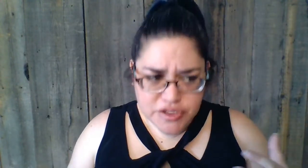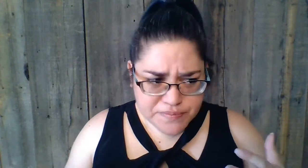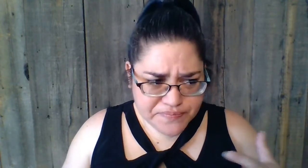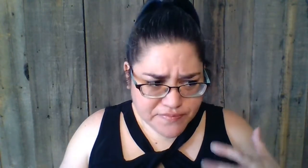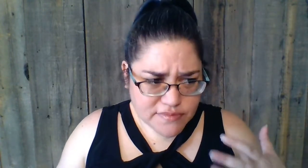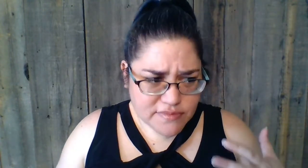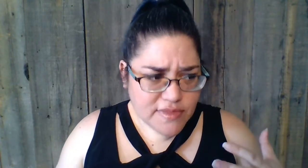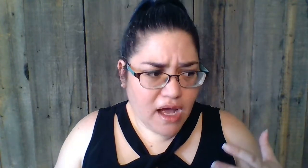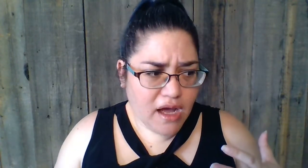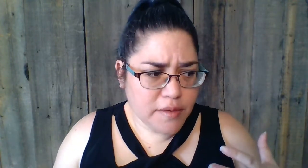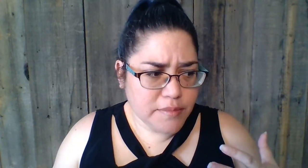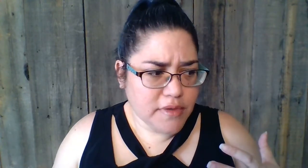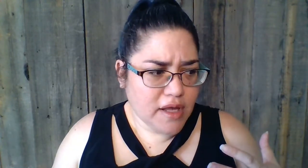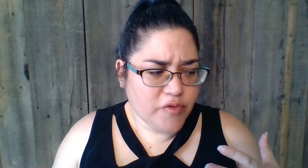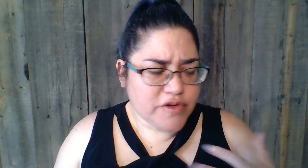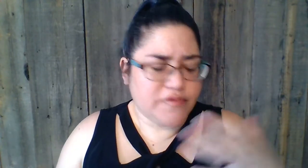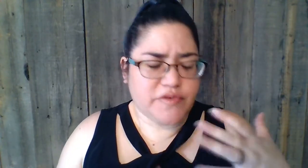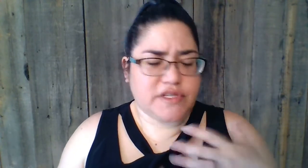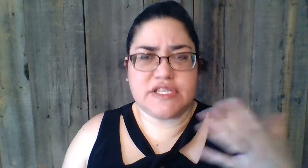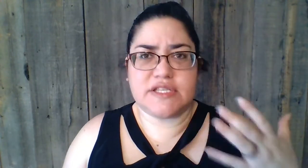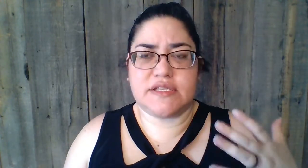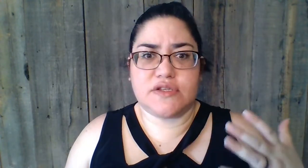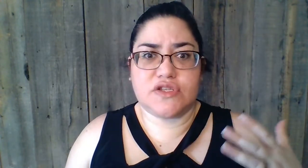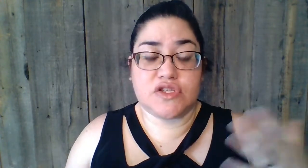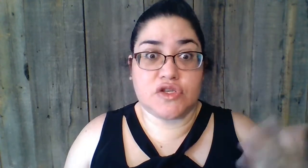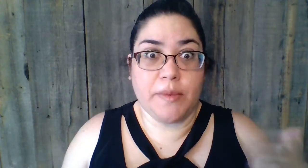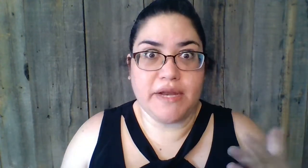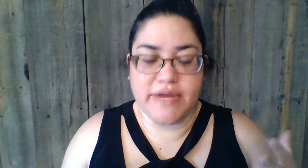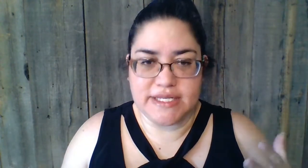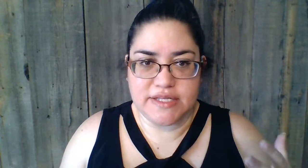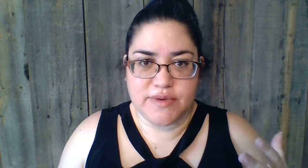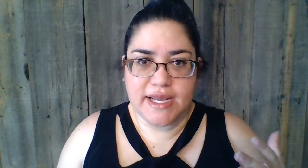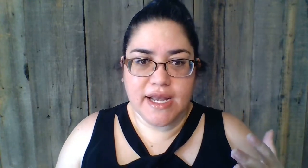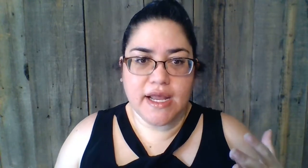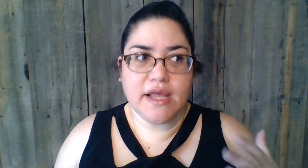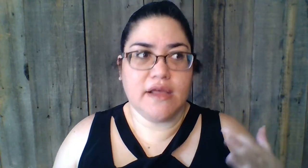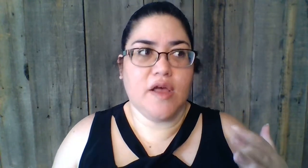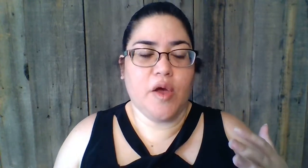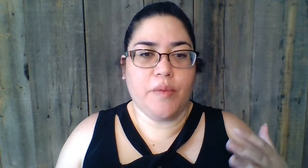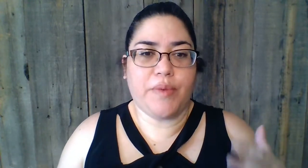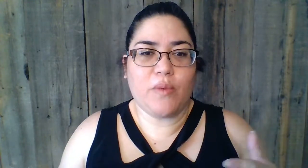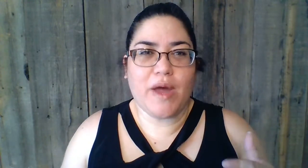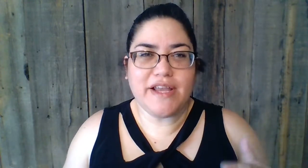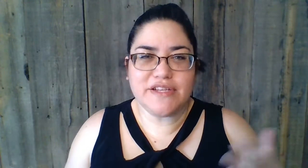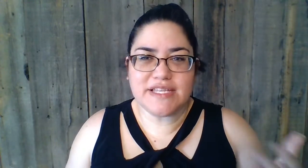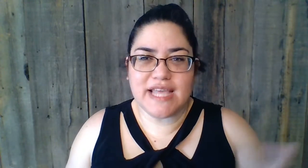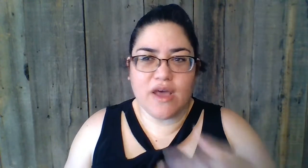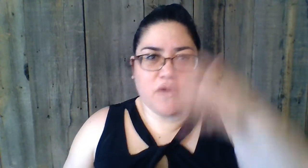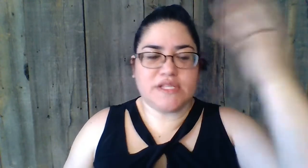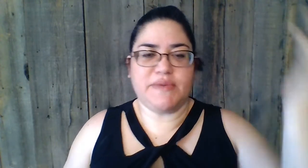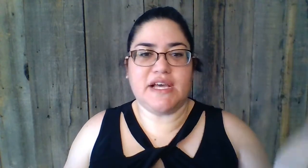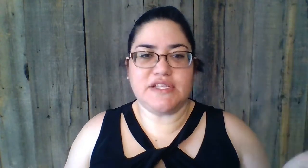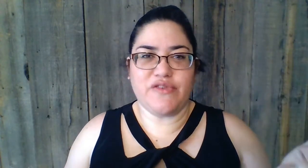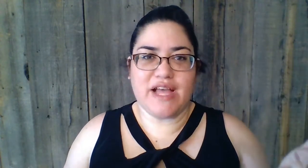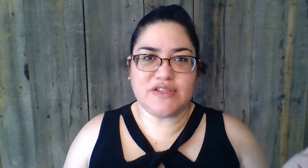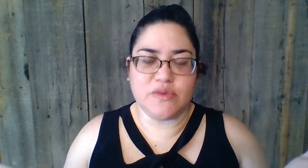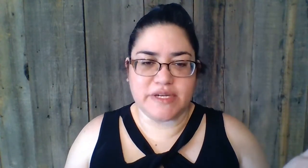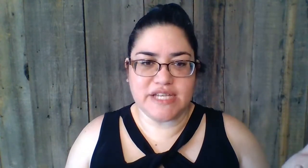for just so many reasons, right? But why don't you just say, oh, it's because you've had too much